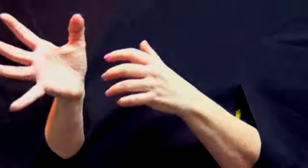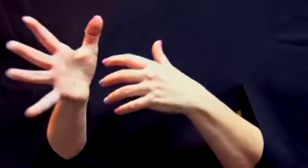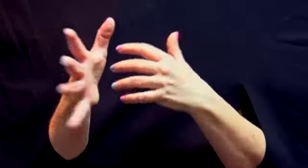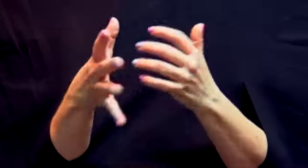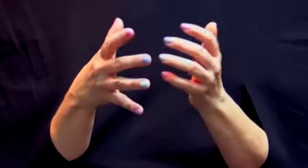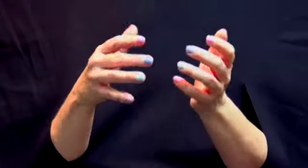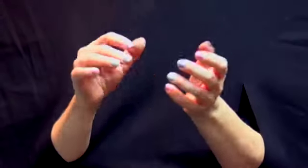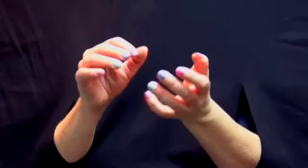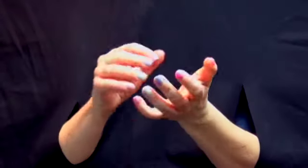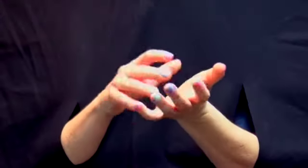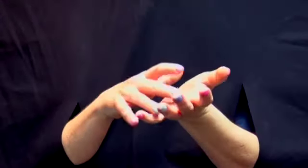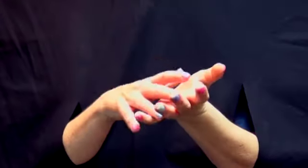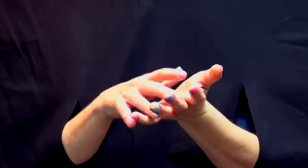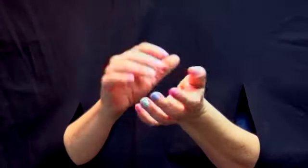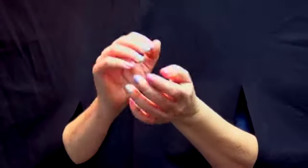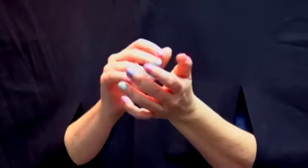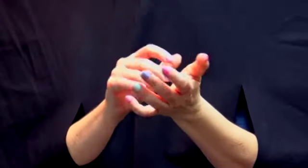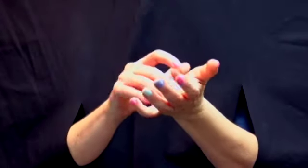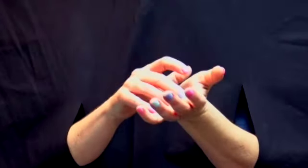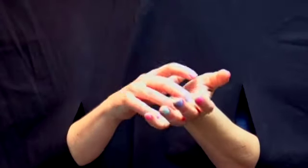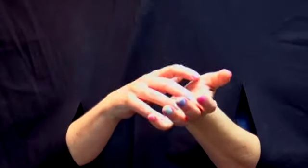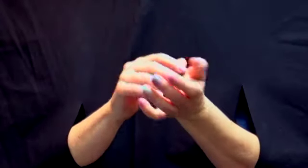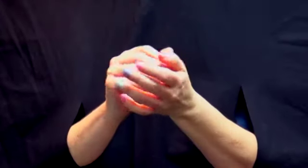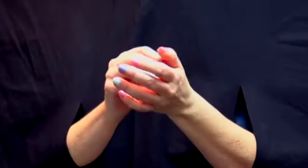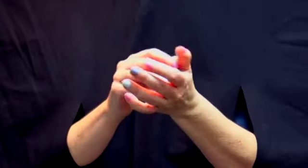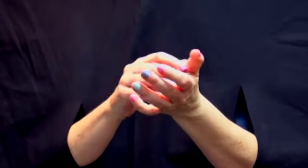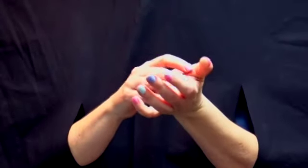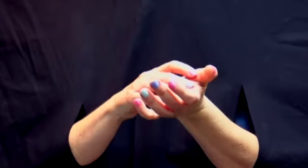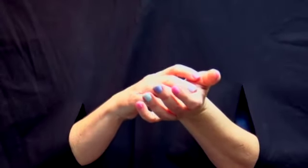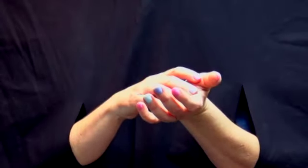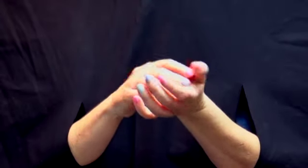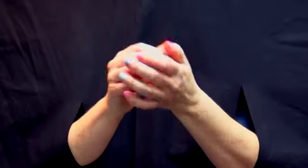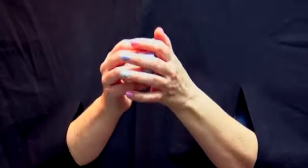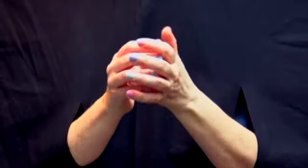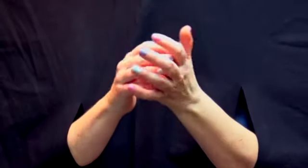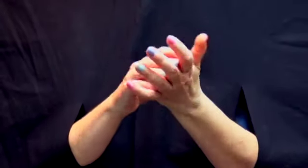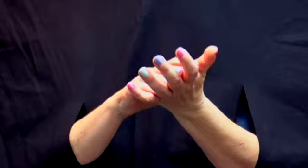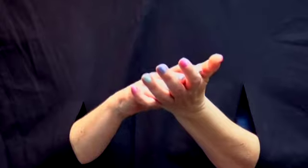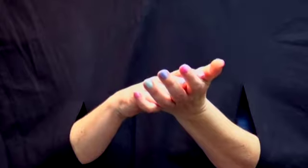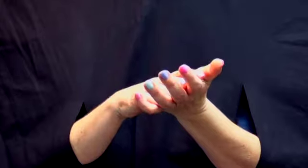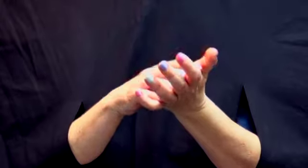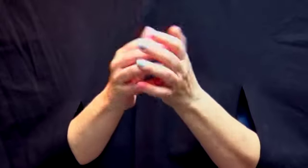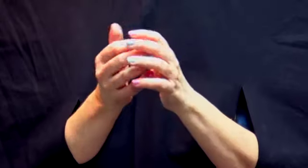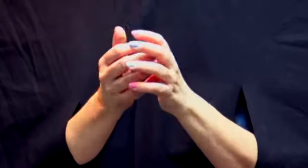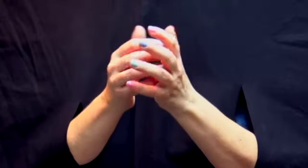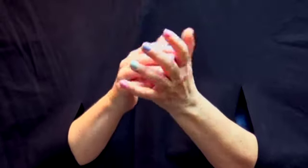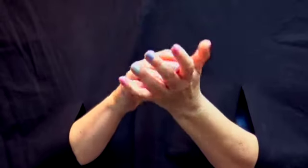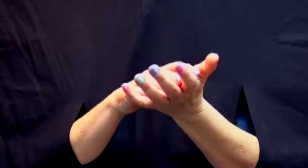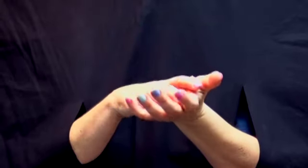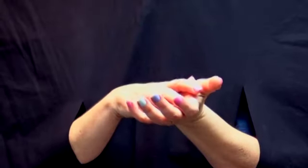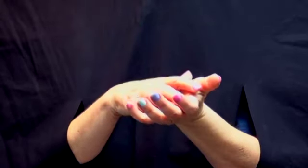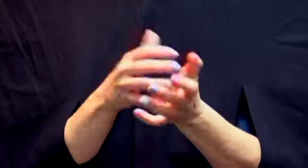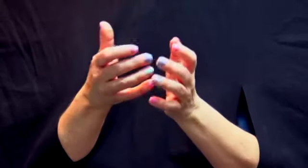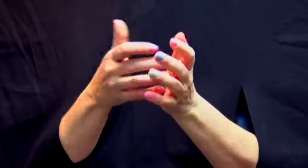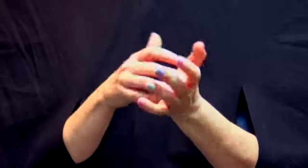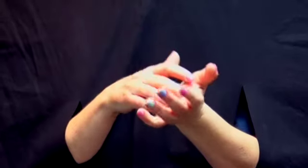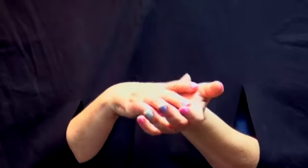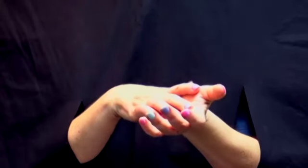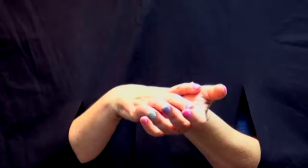analogy that I like to make, it's like making dumplings or pie crust, but not breaking the